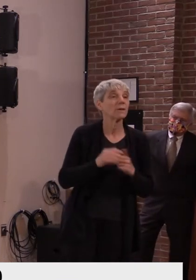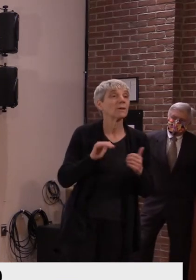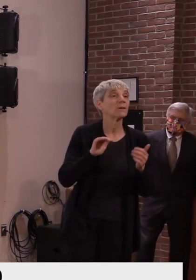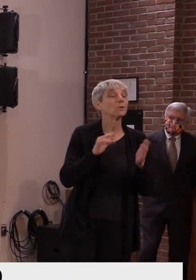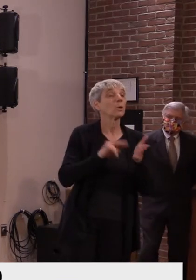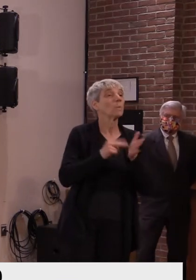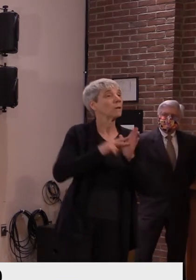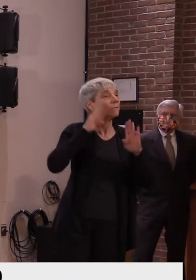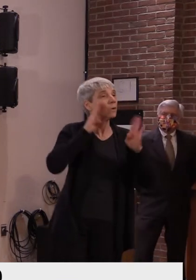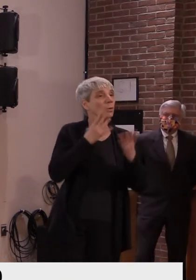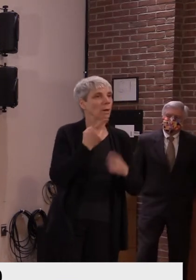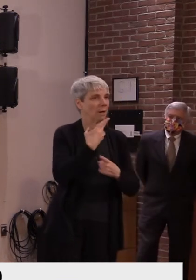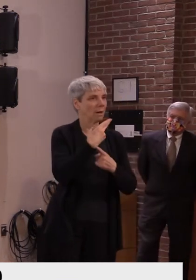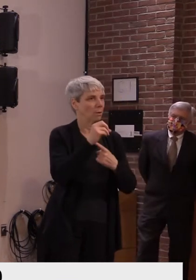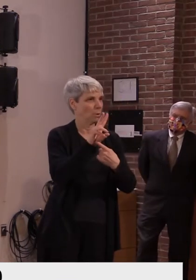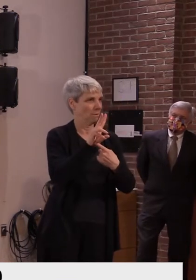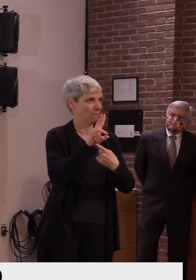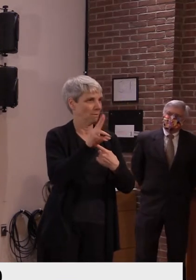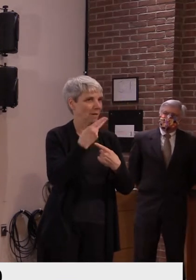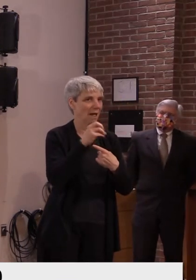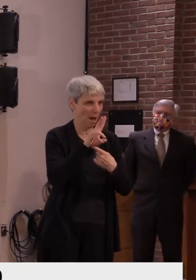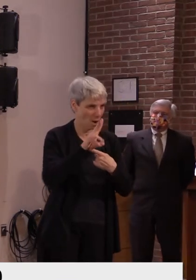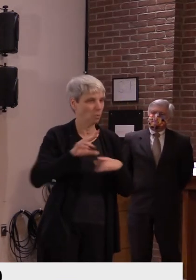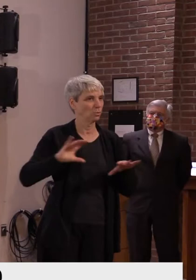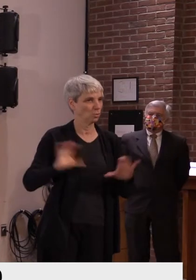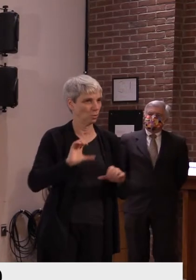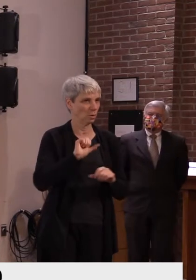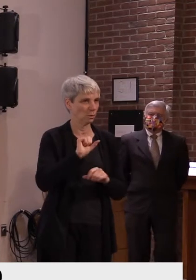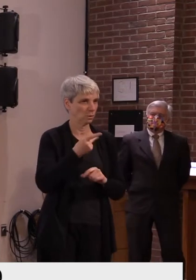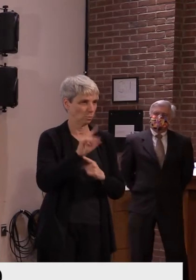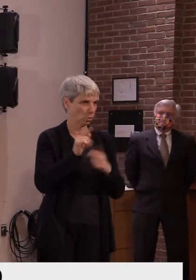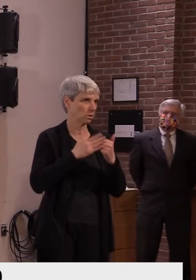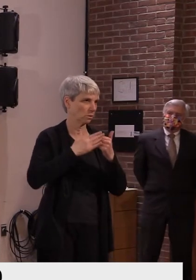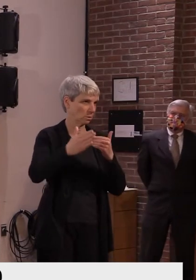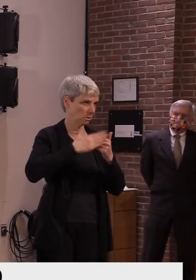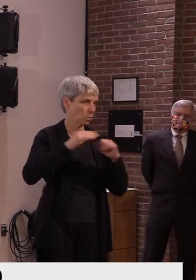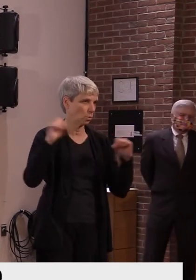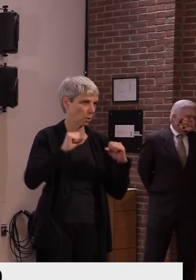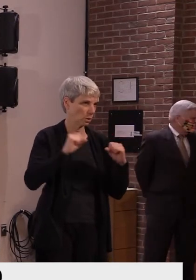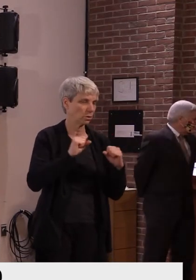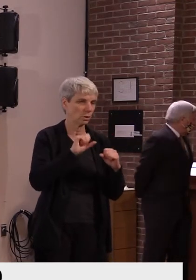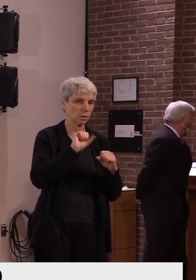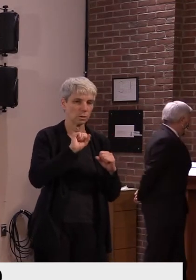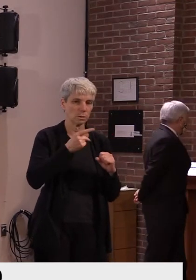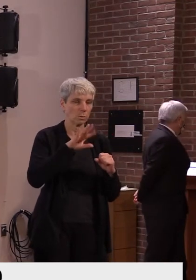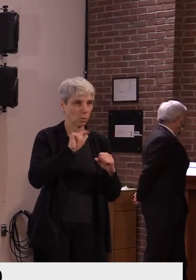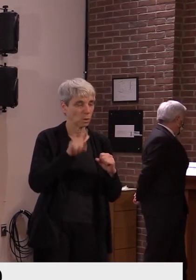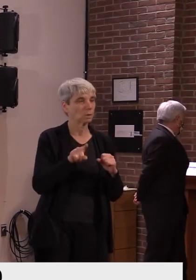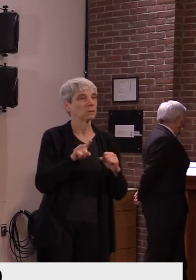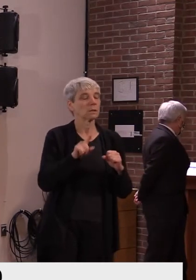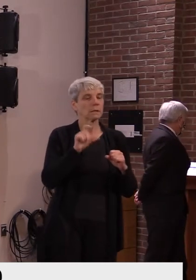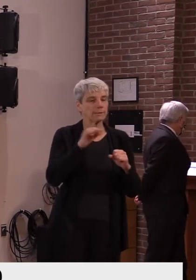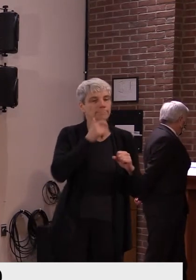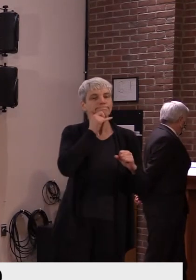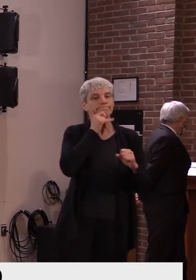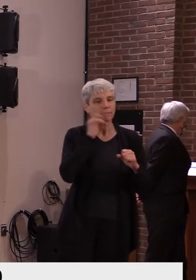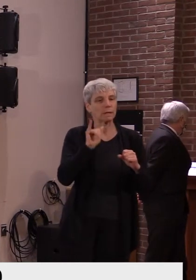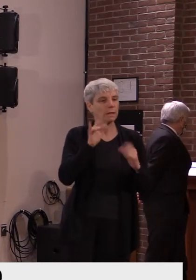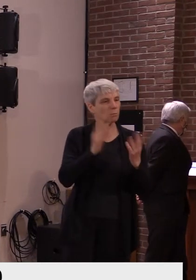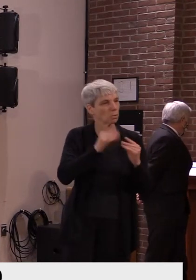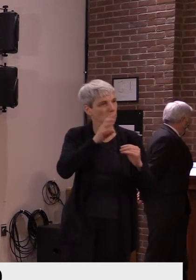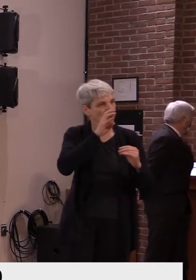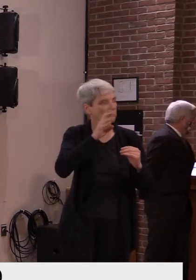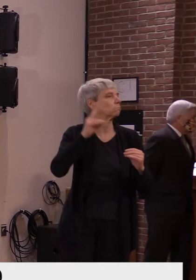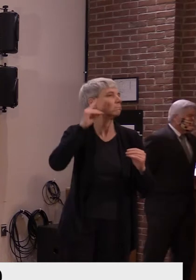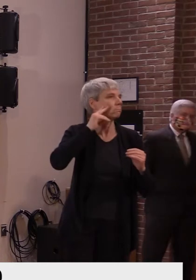how, uh, as we move forward to the winter season and, uh, determining whether we have to put further restrictions in place. But I want to